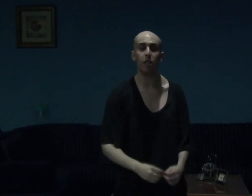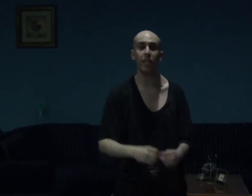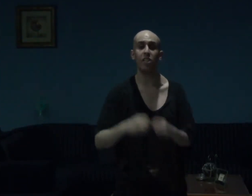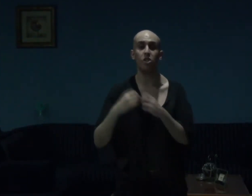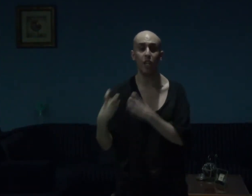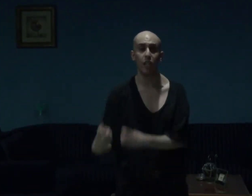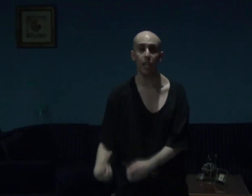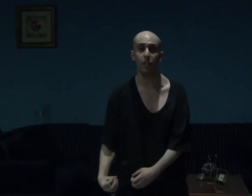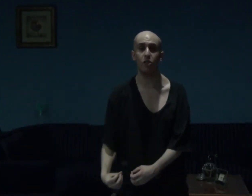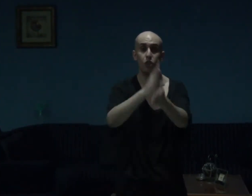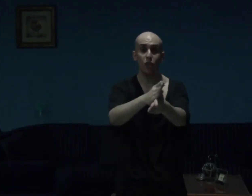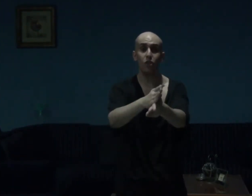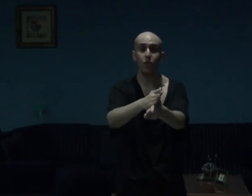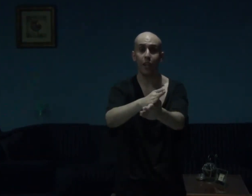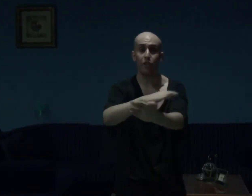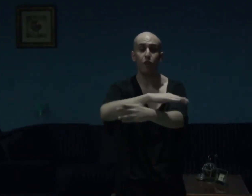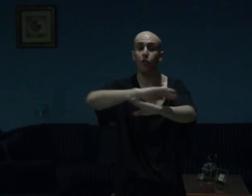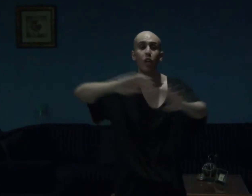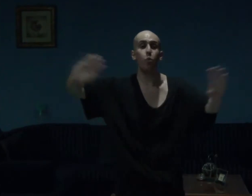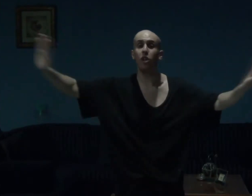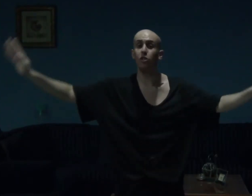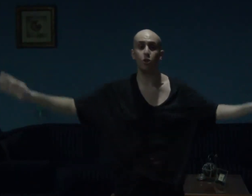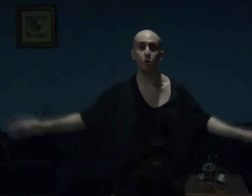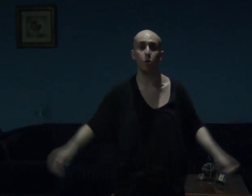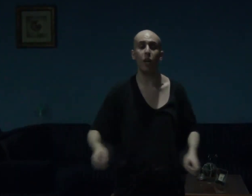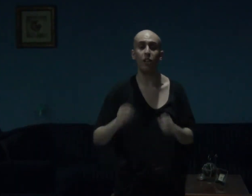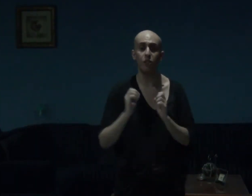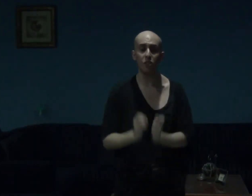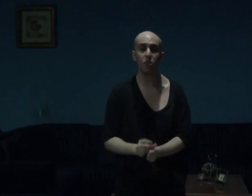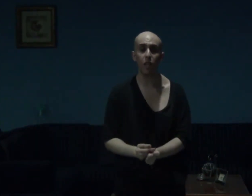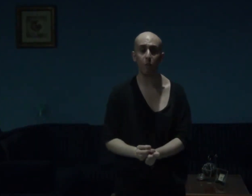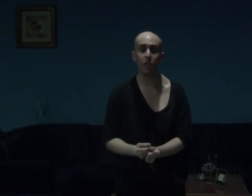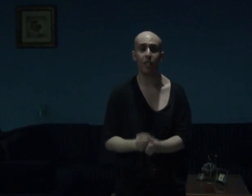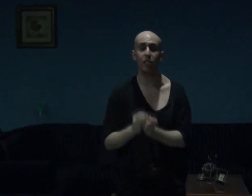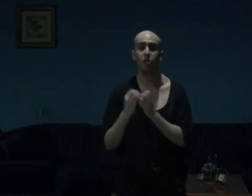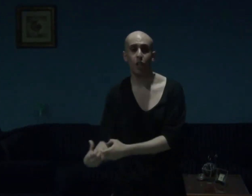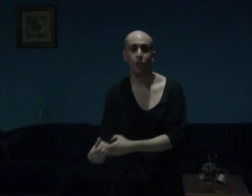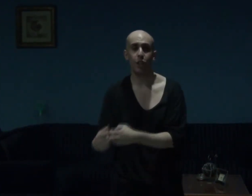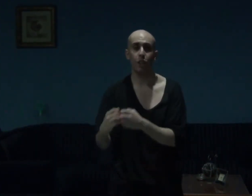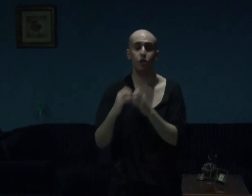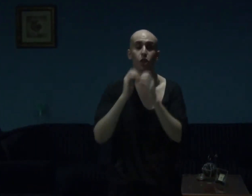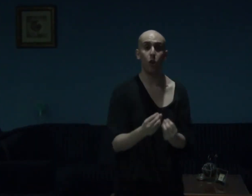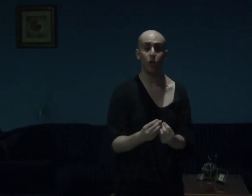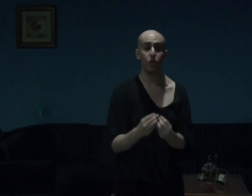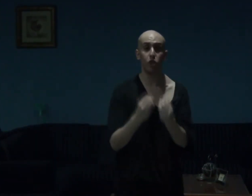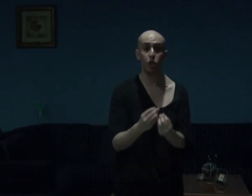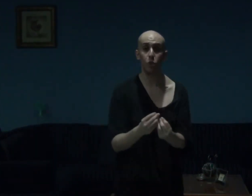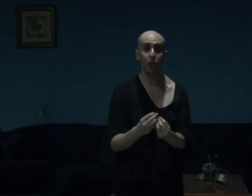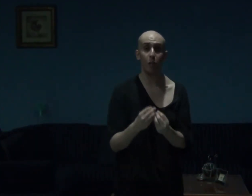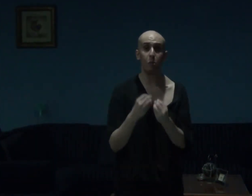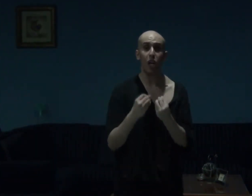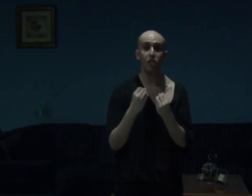guys and gals, does that very well too, And this game guys and gals, was described as